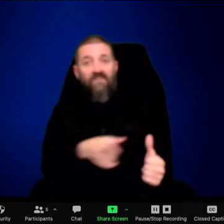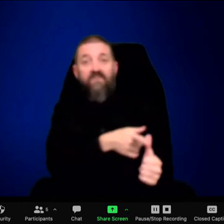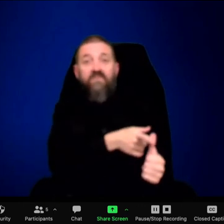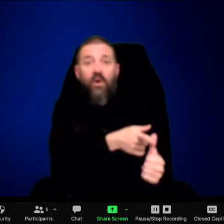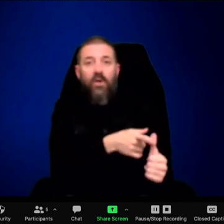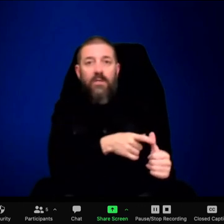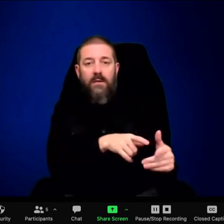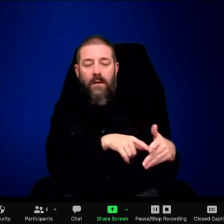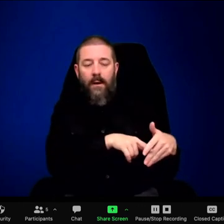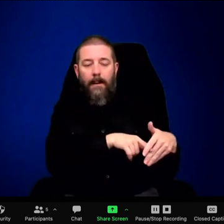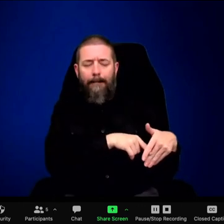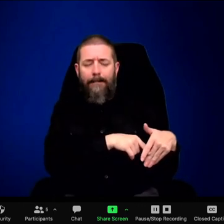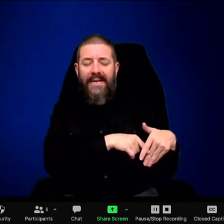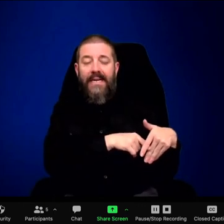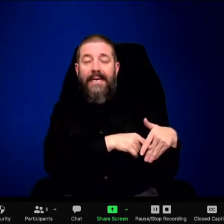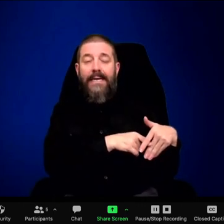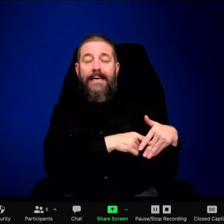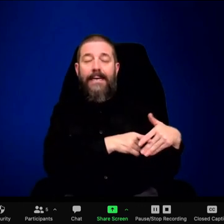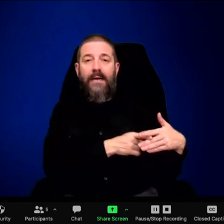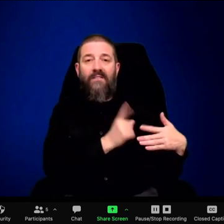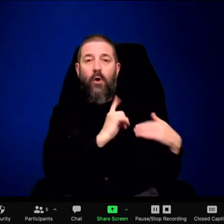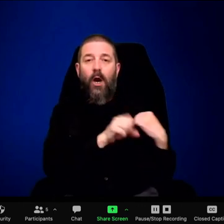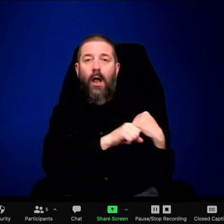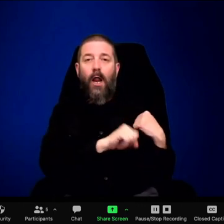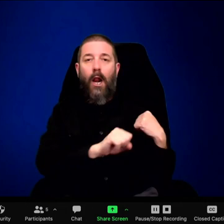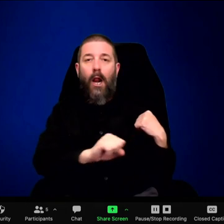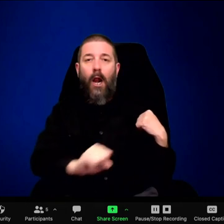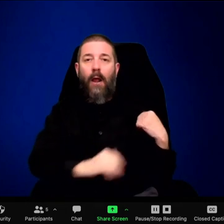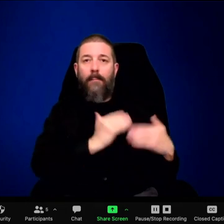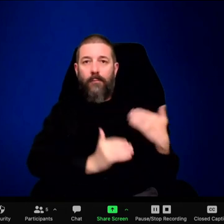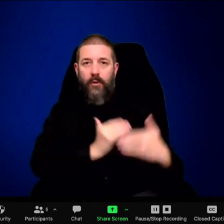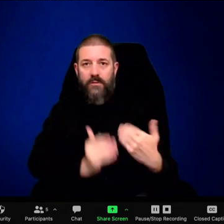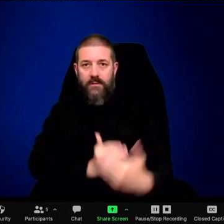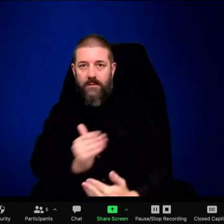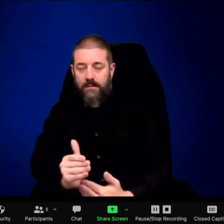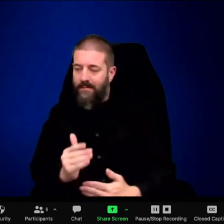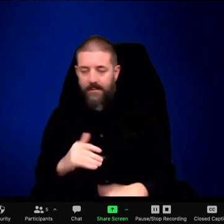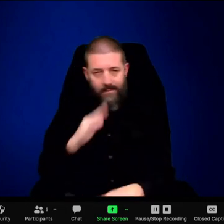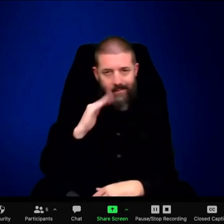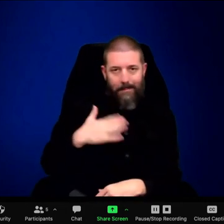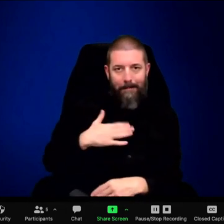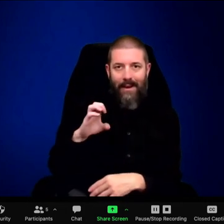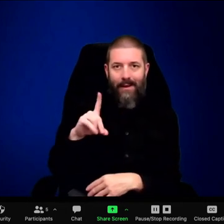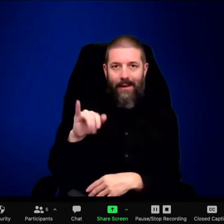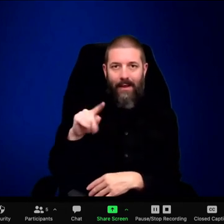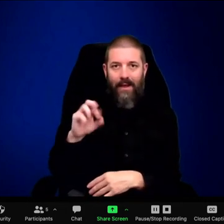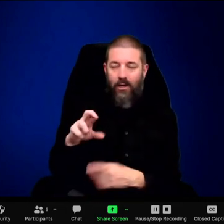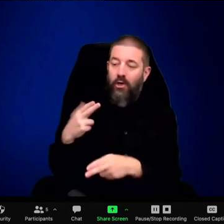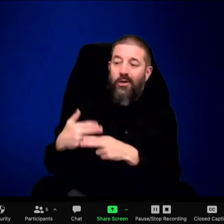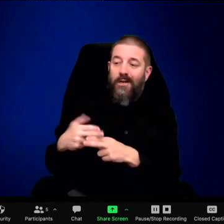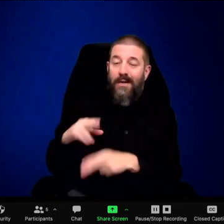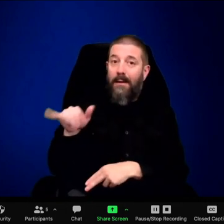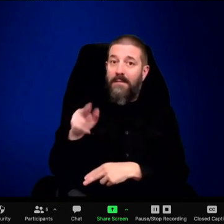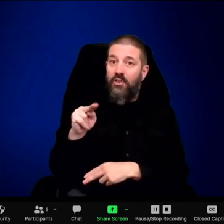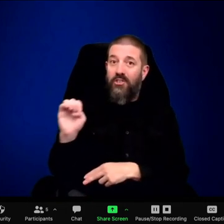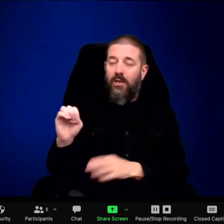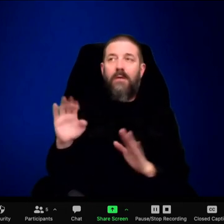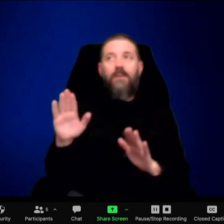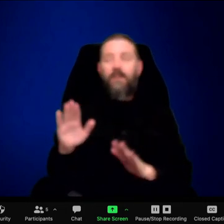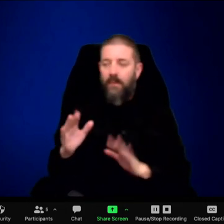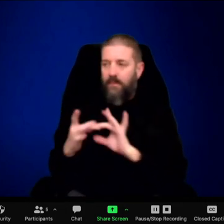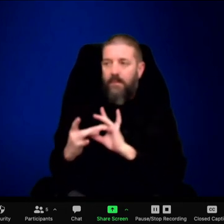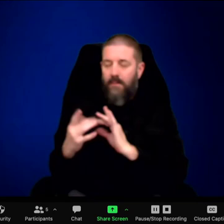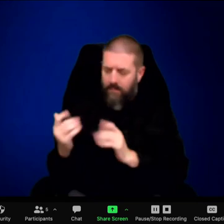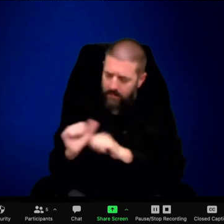that. Or, like, what project reports I have to do? Things like that. But I, I gradually switched over to, uh, just